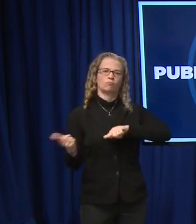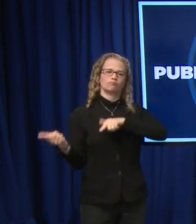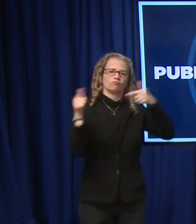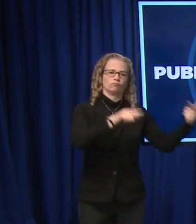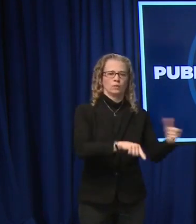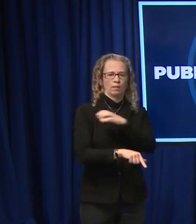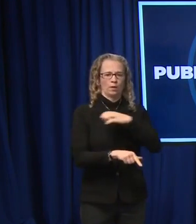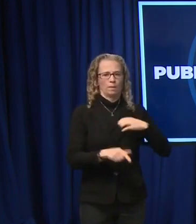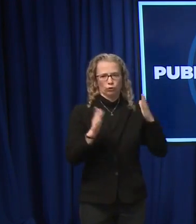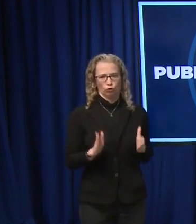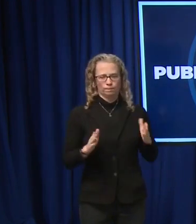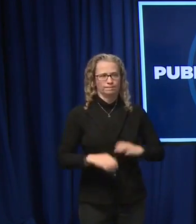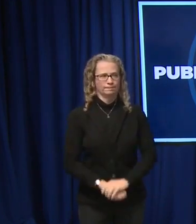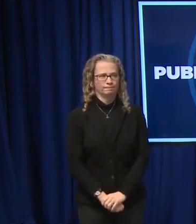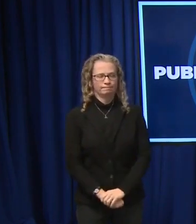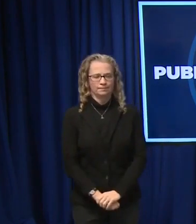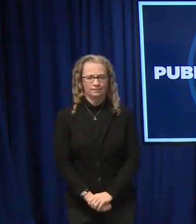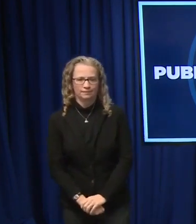commissioner. Thanks.